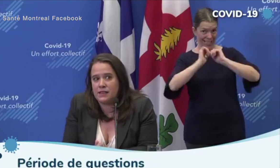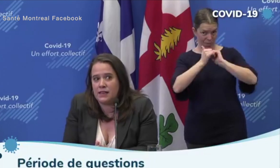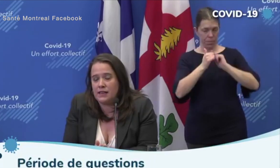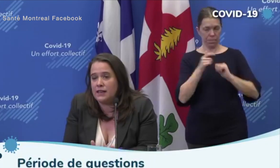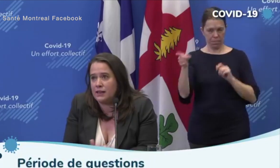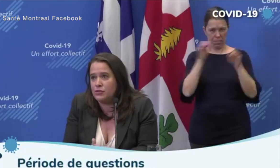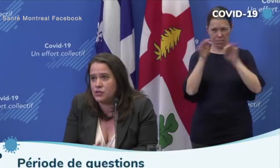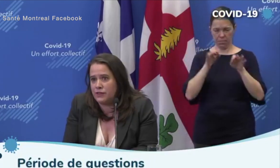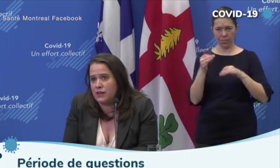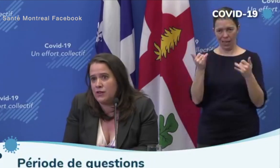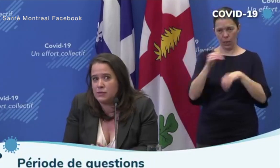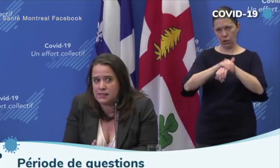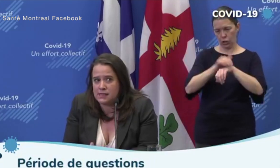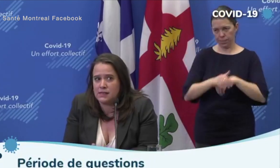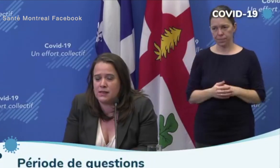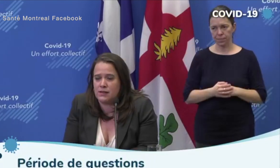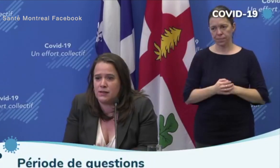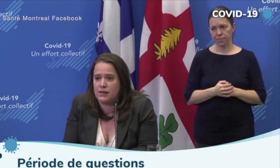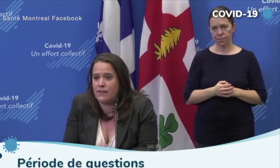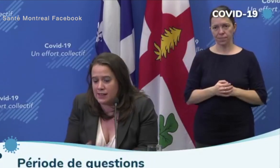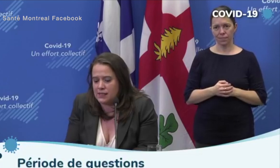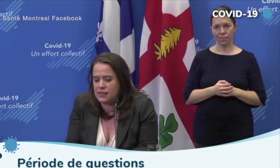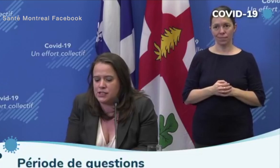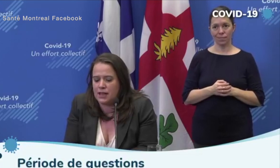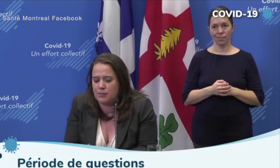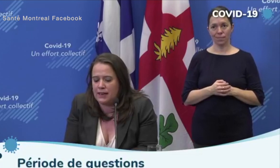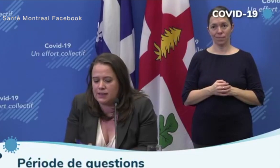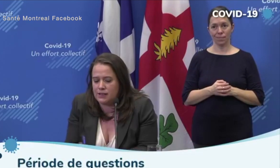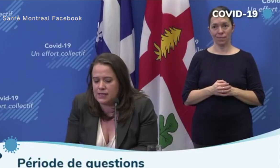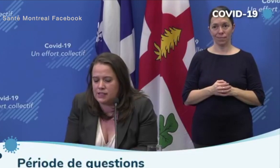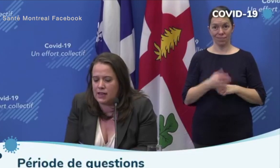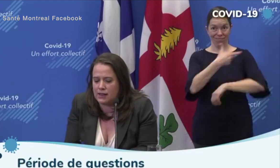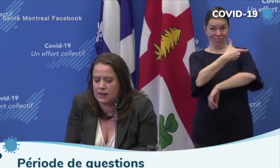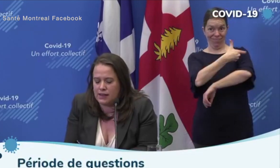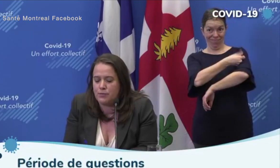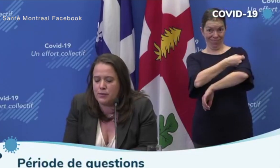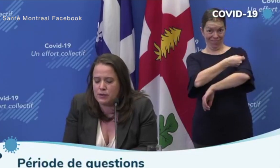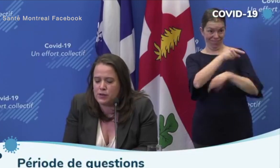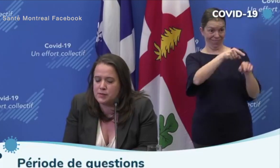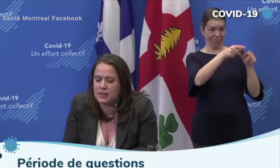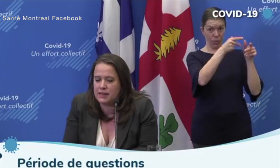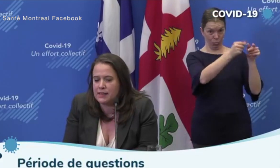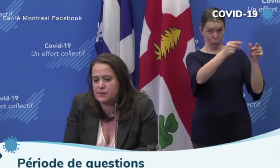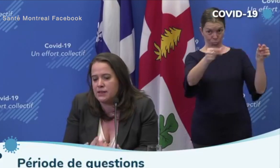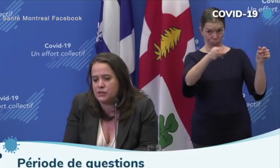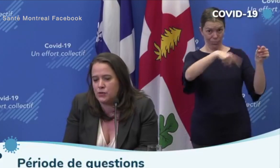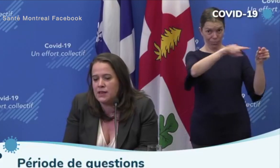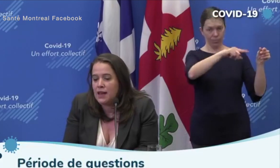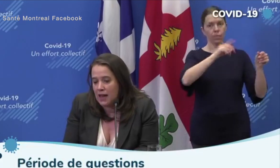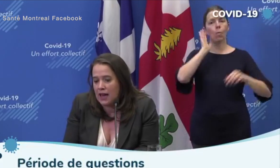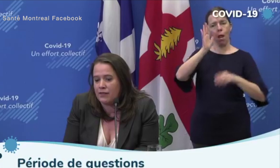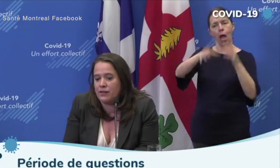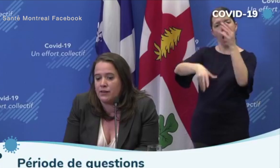The inclusion of the homeless in the vaccination campaign at this stage at the moment we're speaking is because